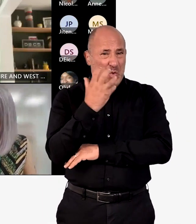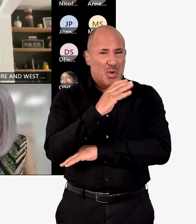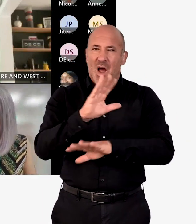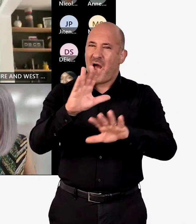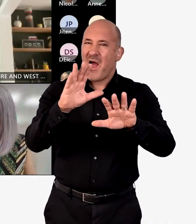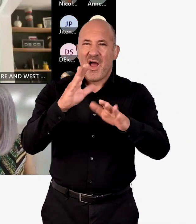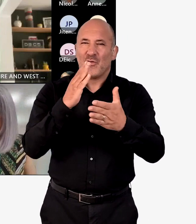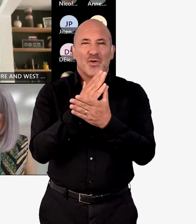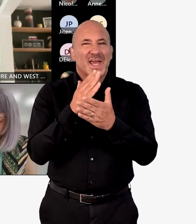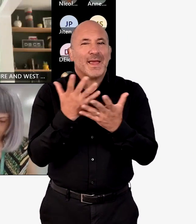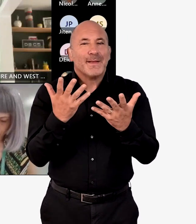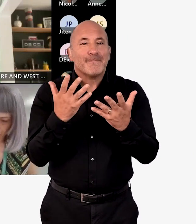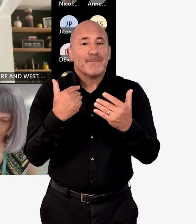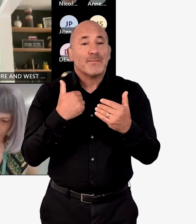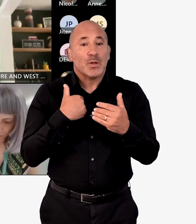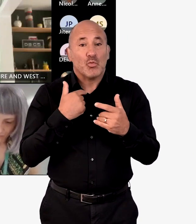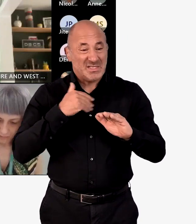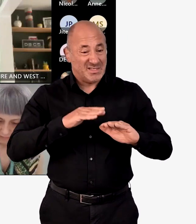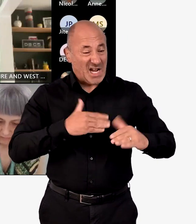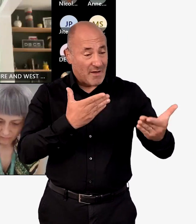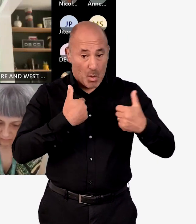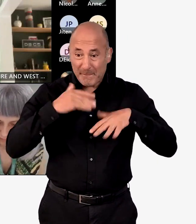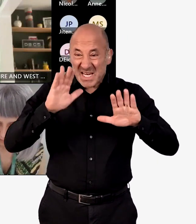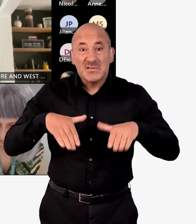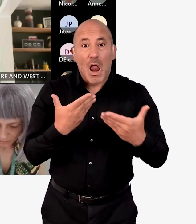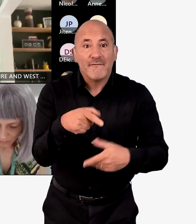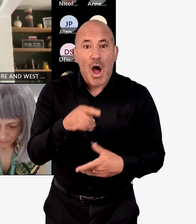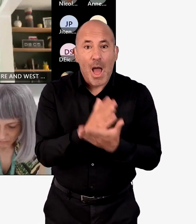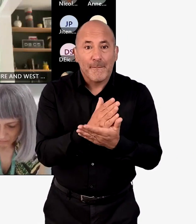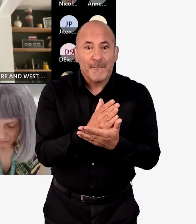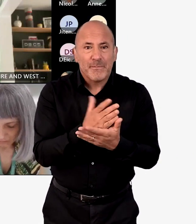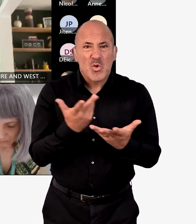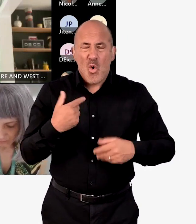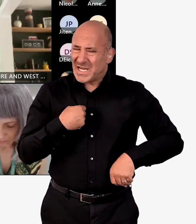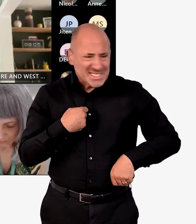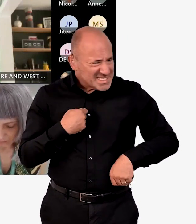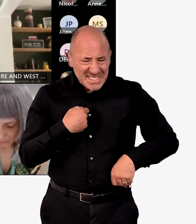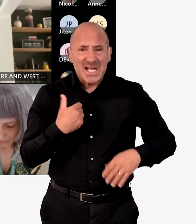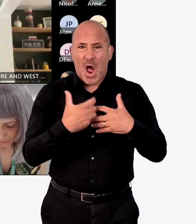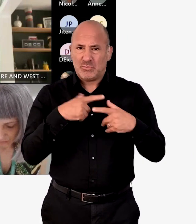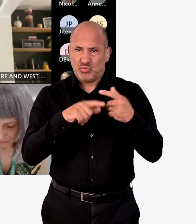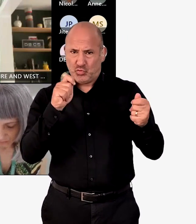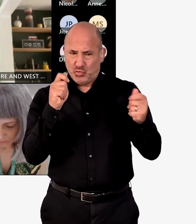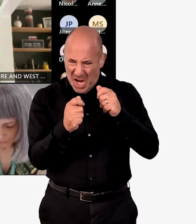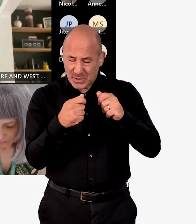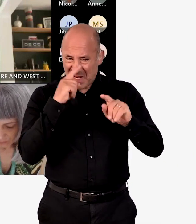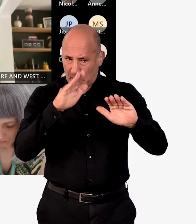to say we're going to sort of review it every year. But I think that's much more of a have we actually delivered what we said we would deliver?